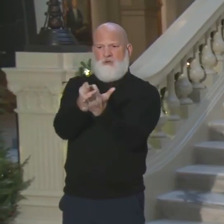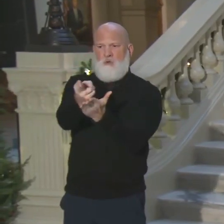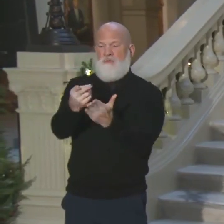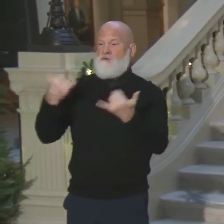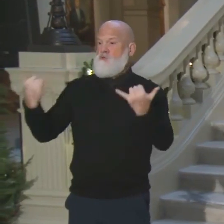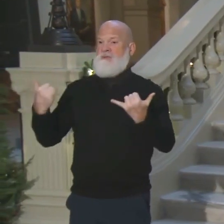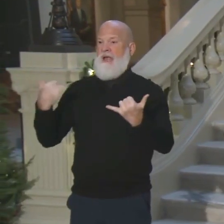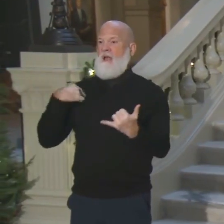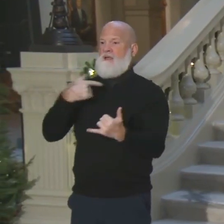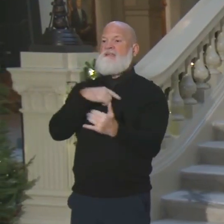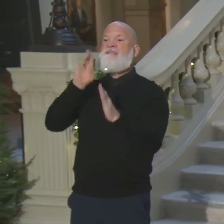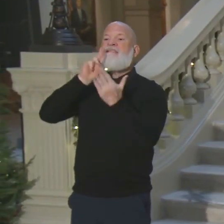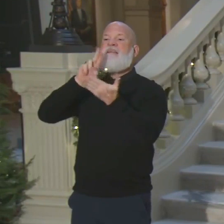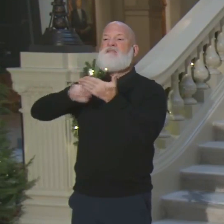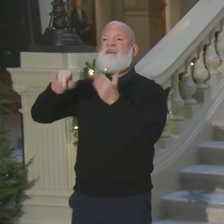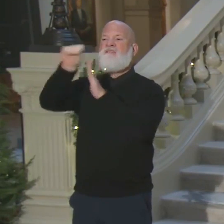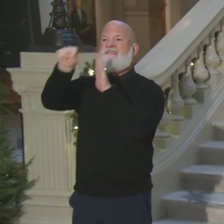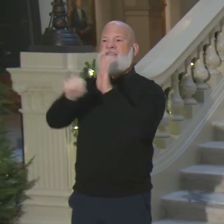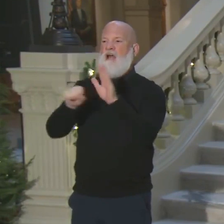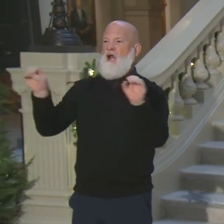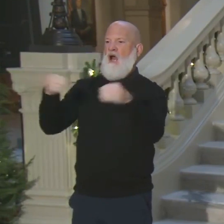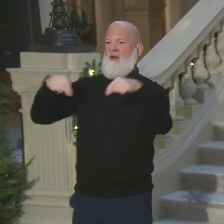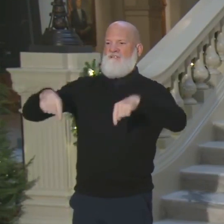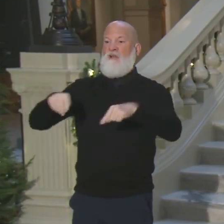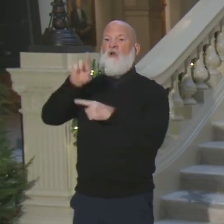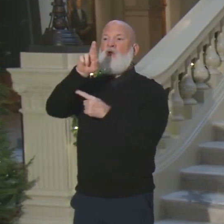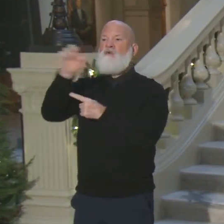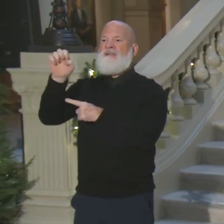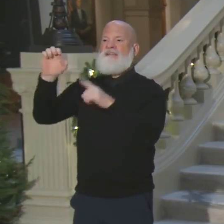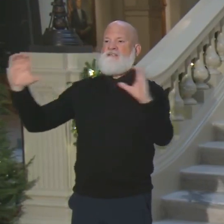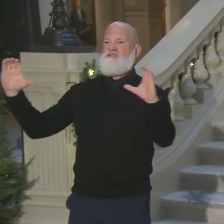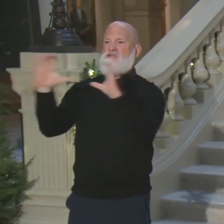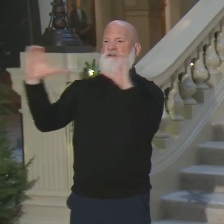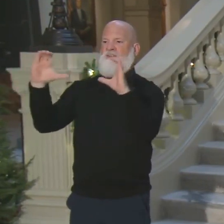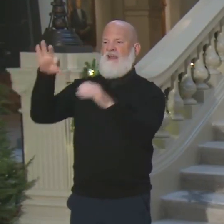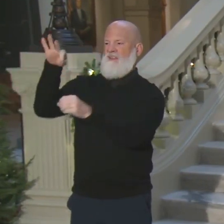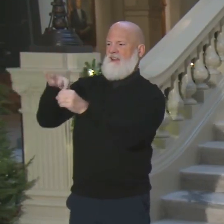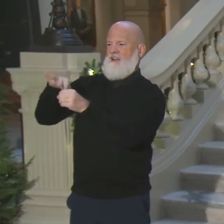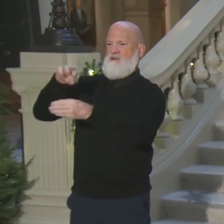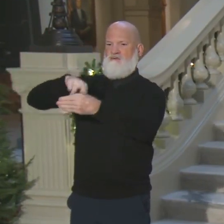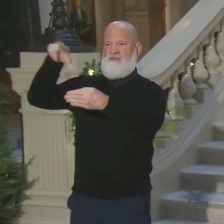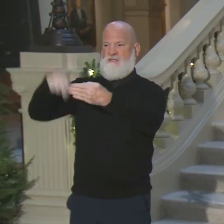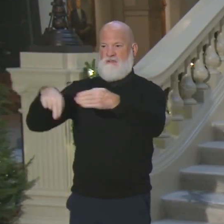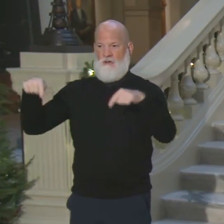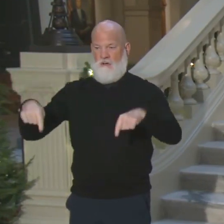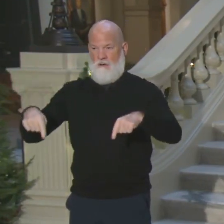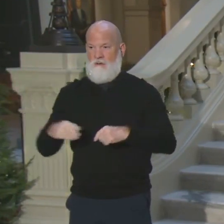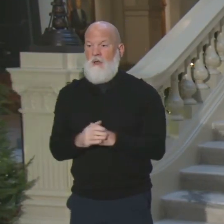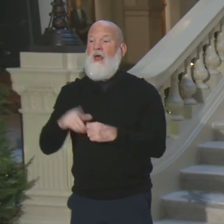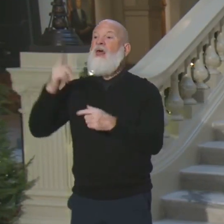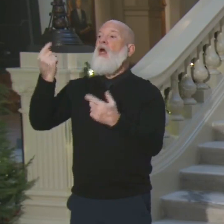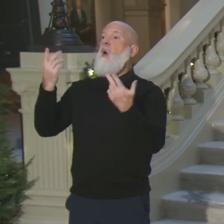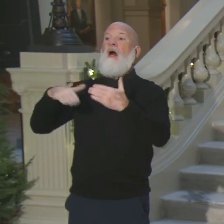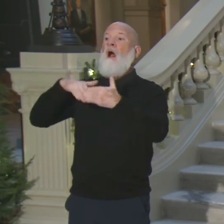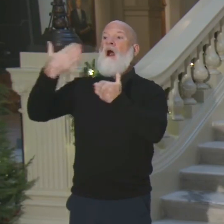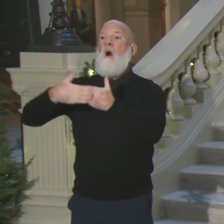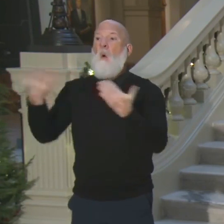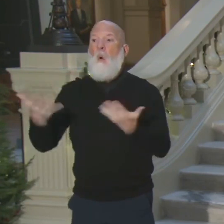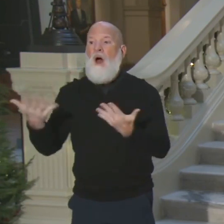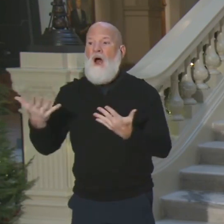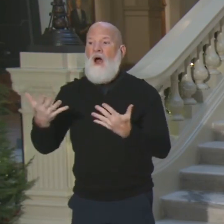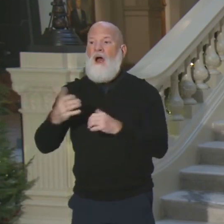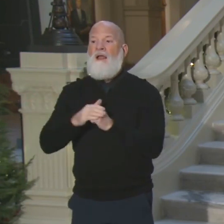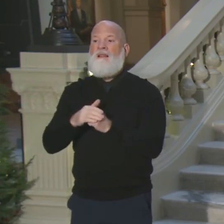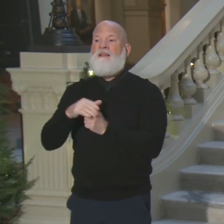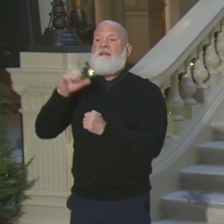recertifying our state's election results. Then the safe harbor under the United States Code to name electors is